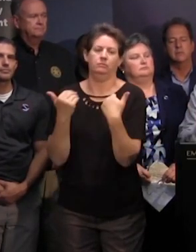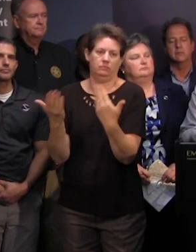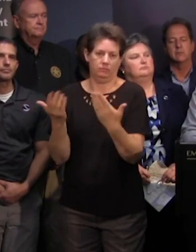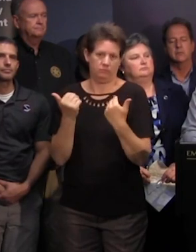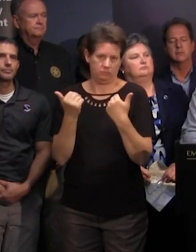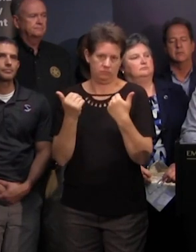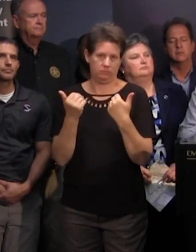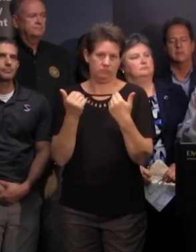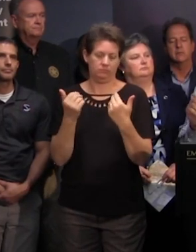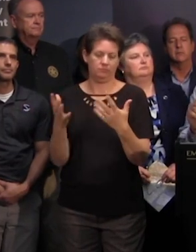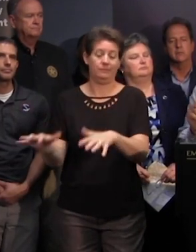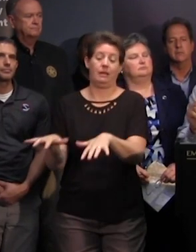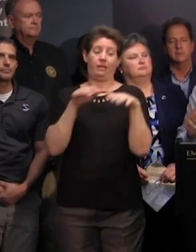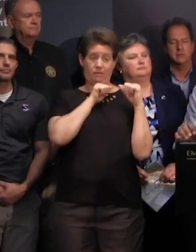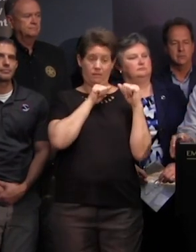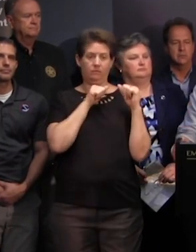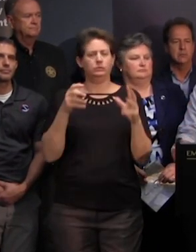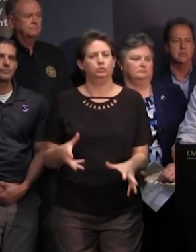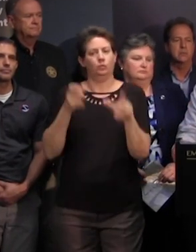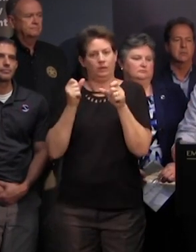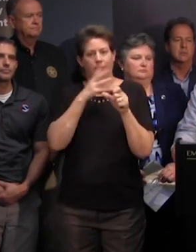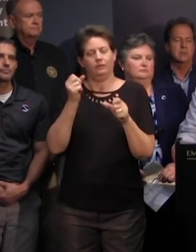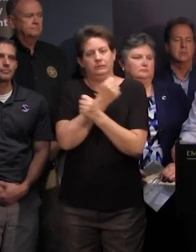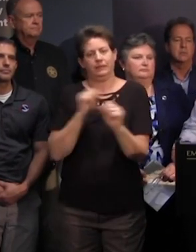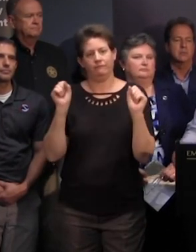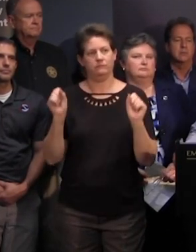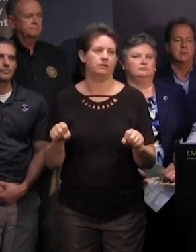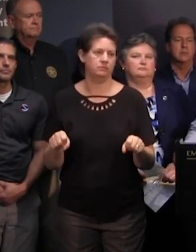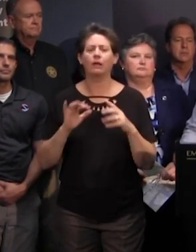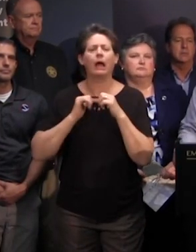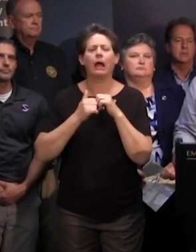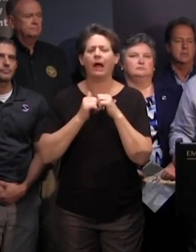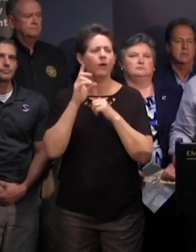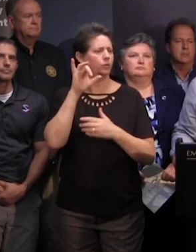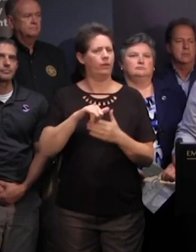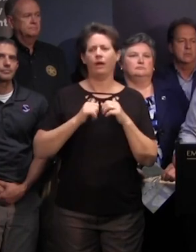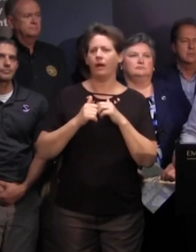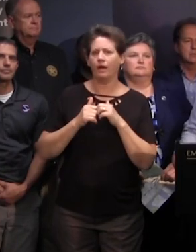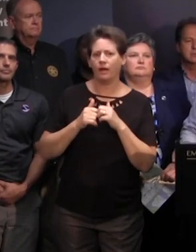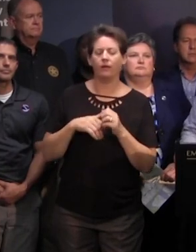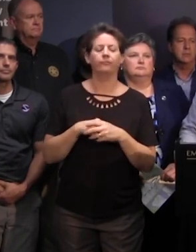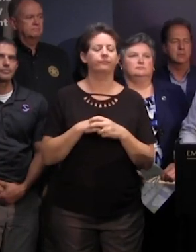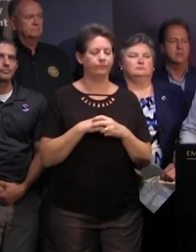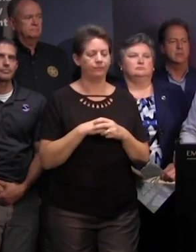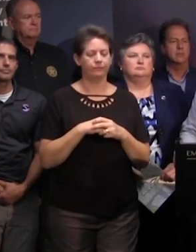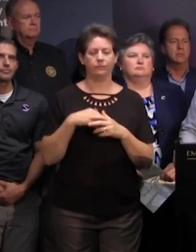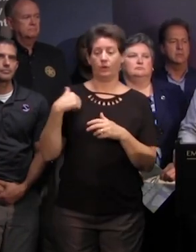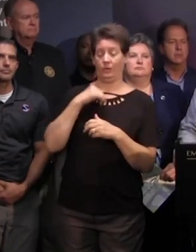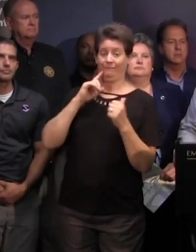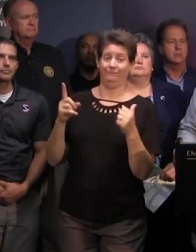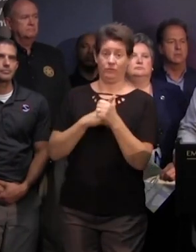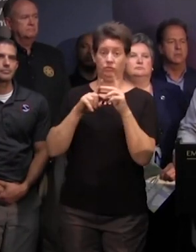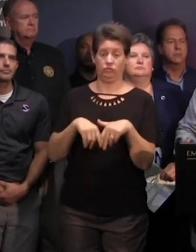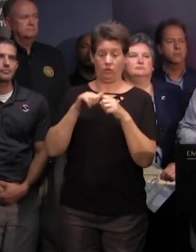as quickly and as safely as possible how do we implement it we have an ingress that's the beginning